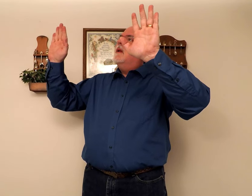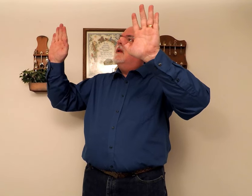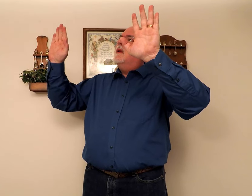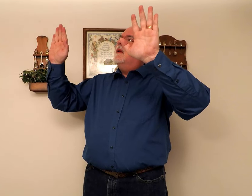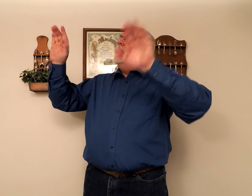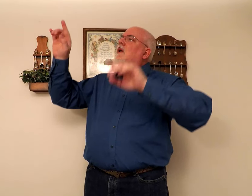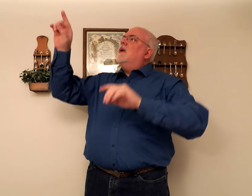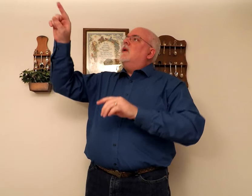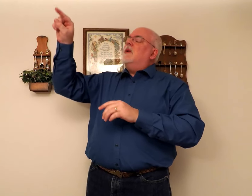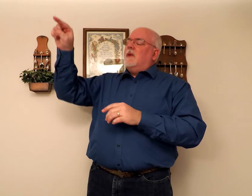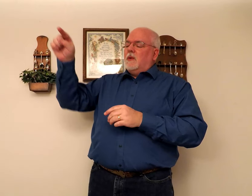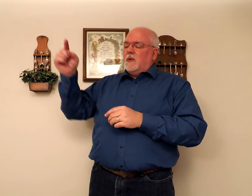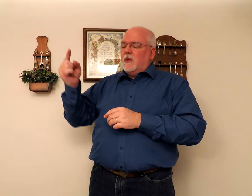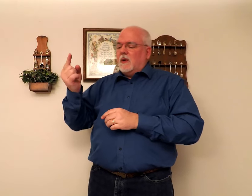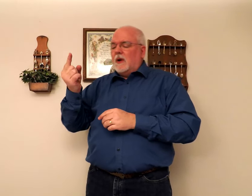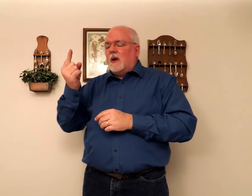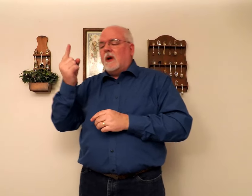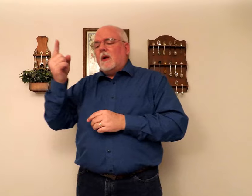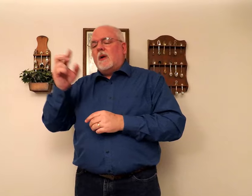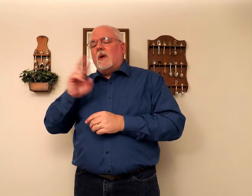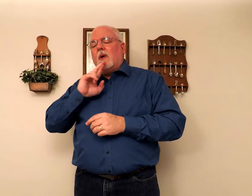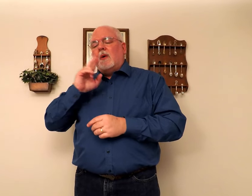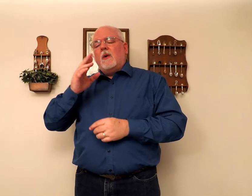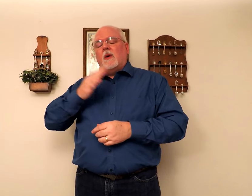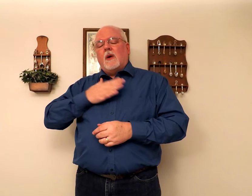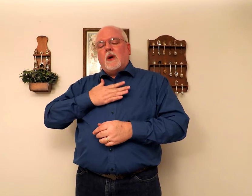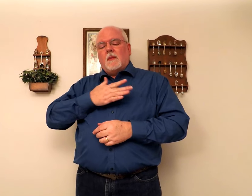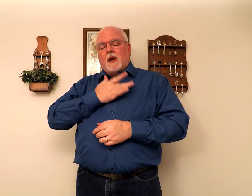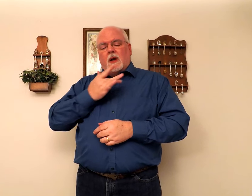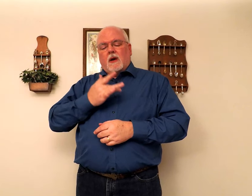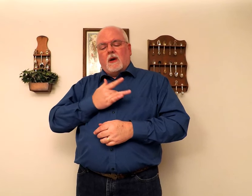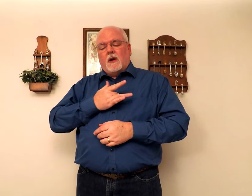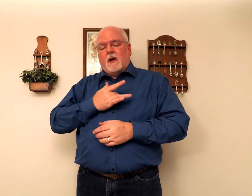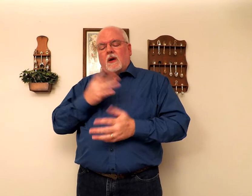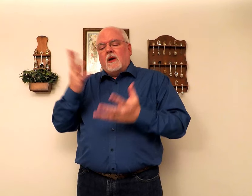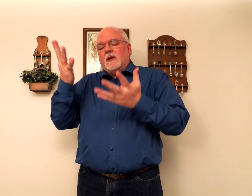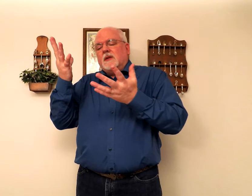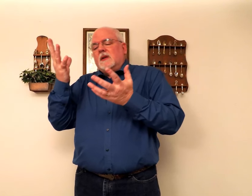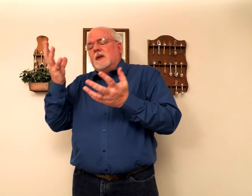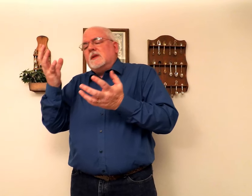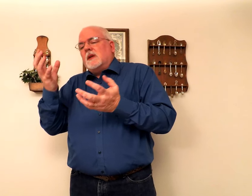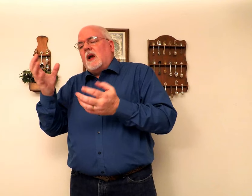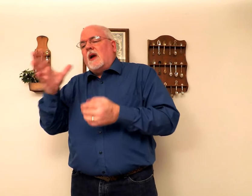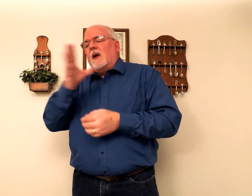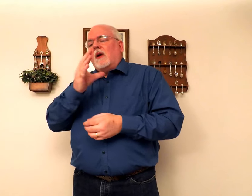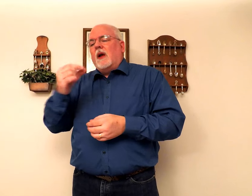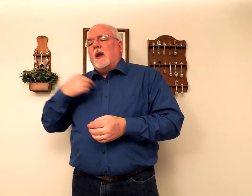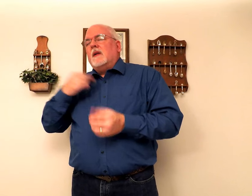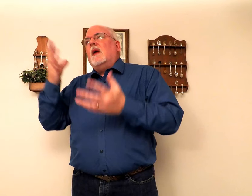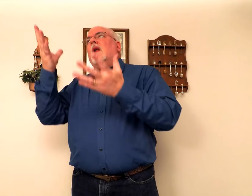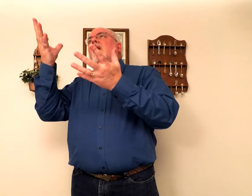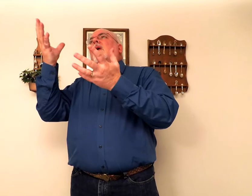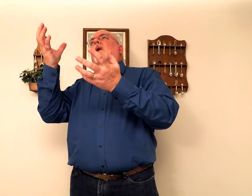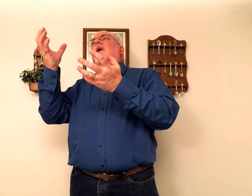You alone are my heart's desire and I long